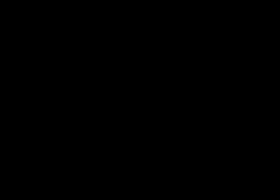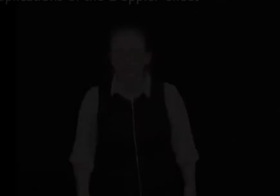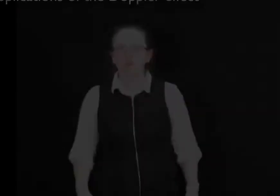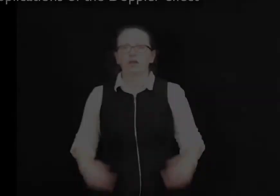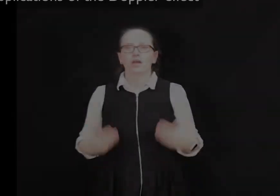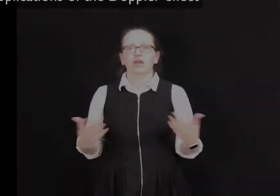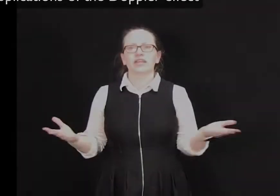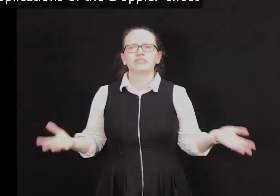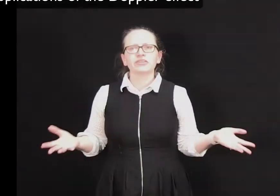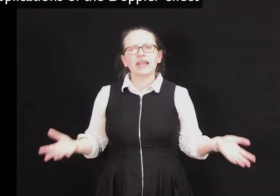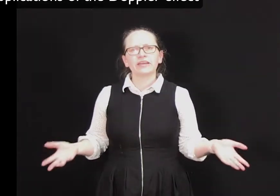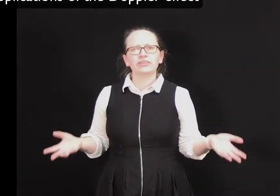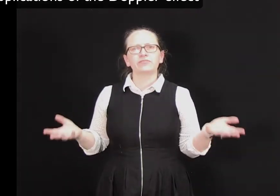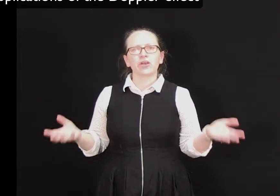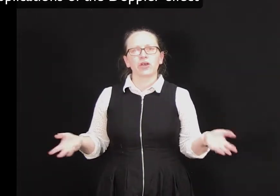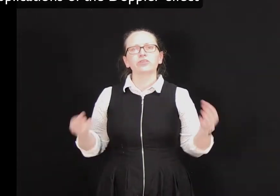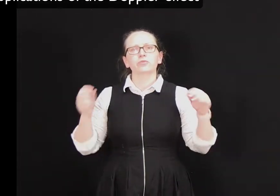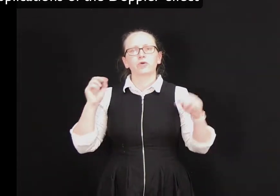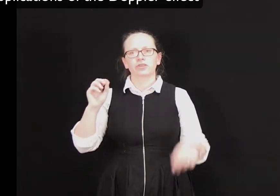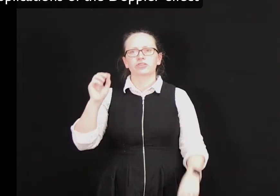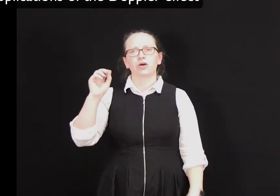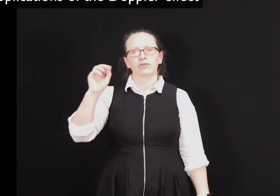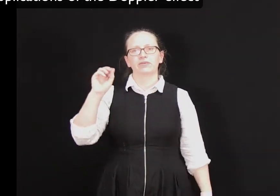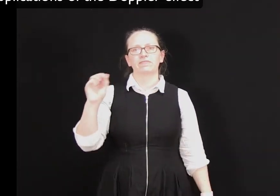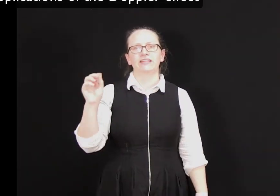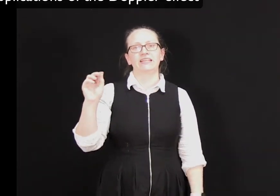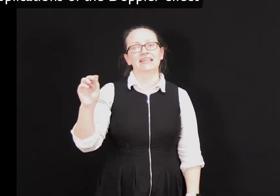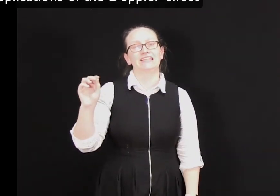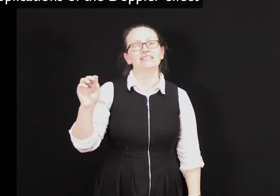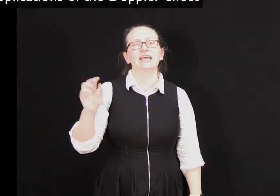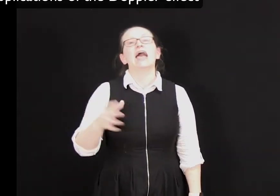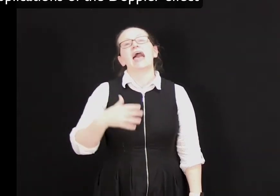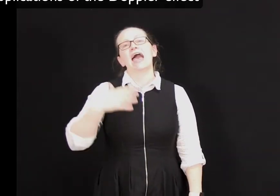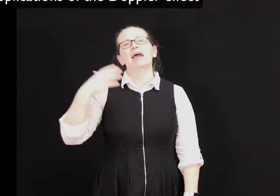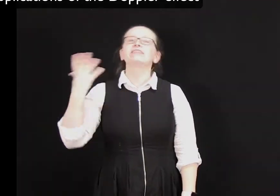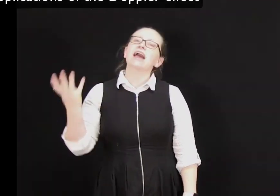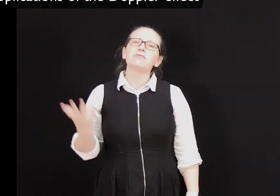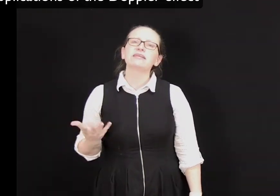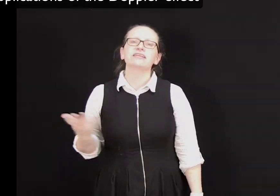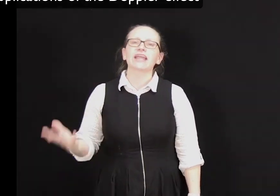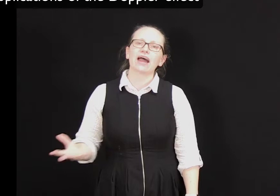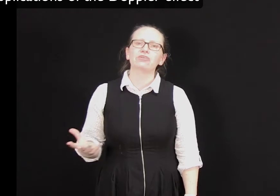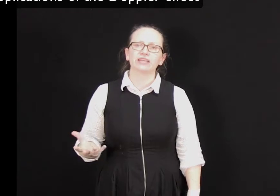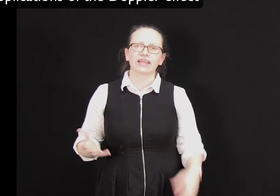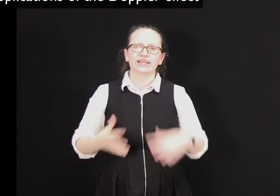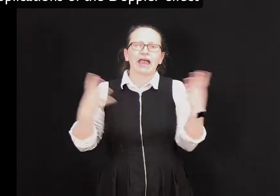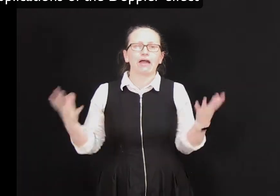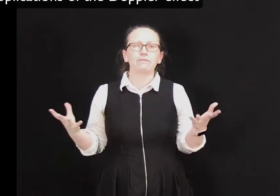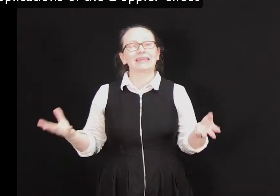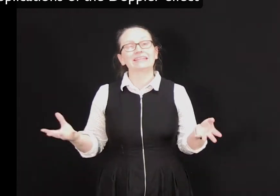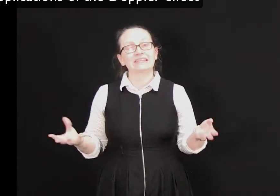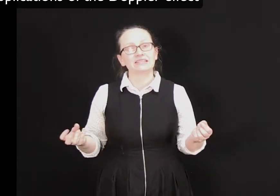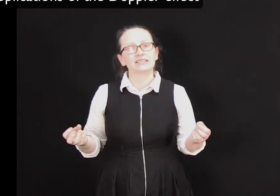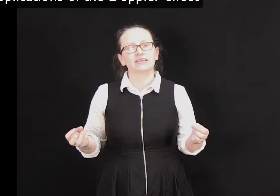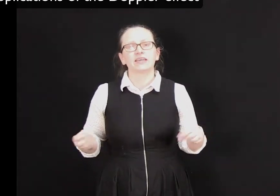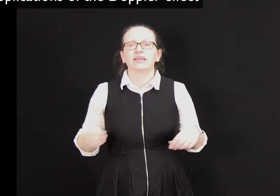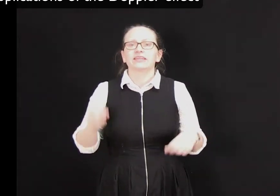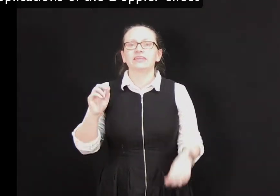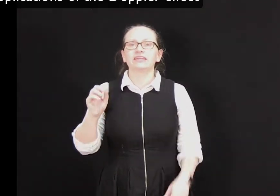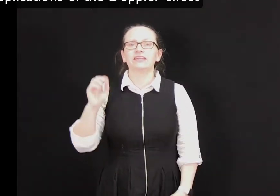Okay so now you've learned what the Doppler effect is and how we can calculate how big it is. Now the